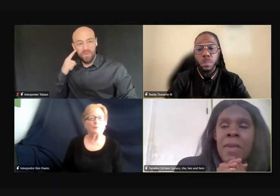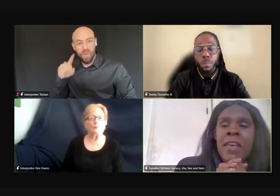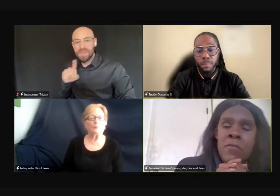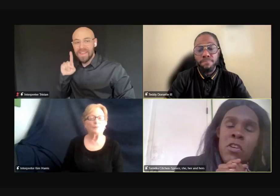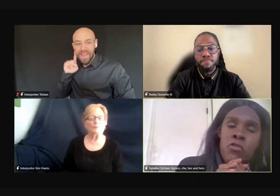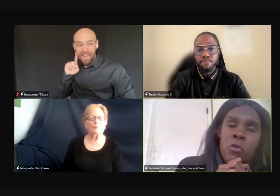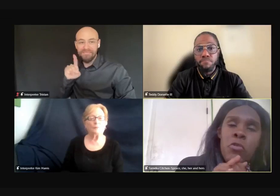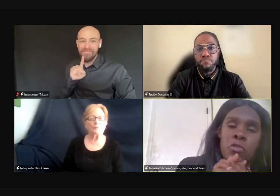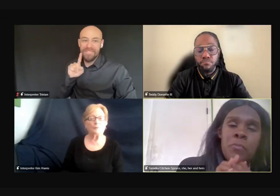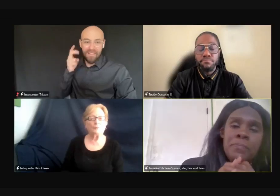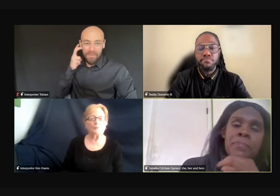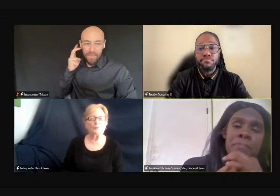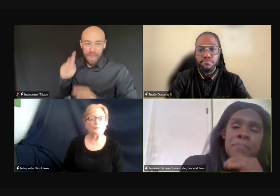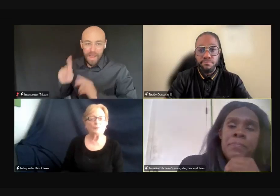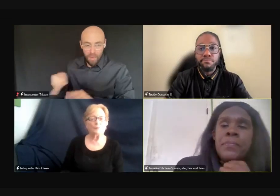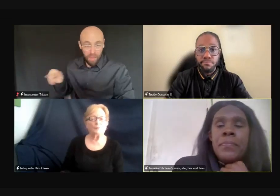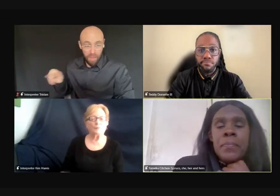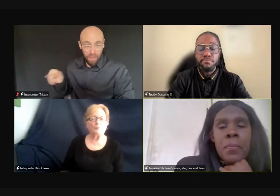um, individuals?